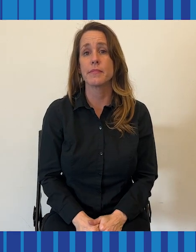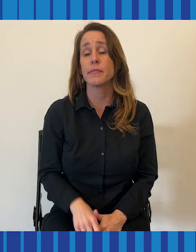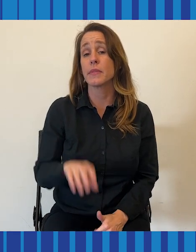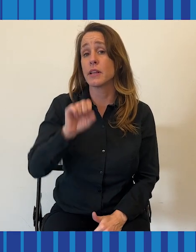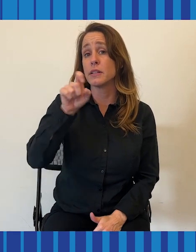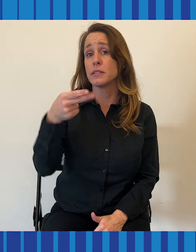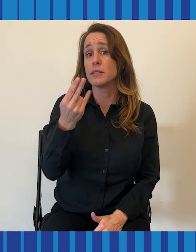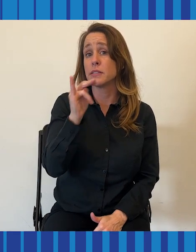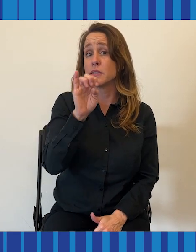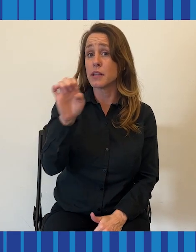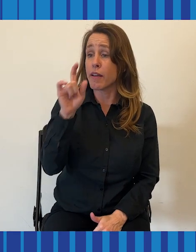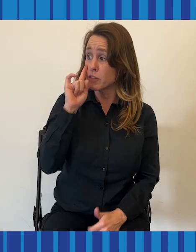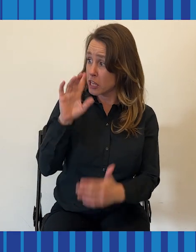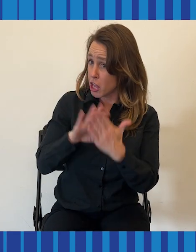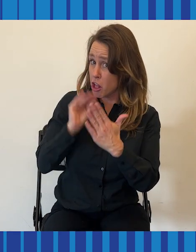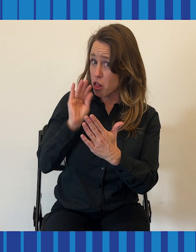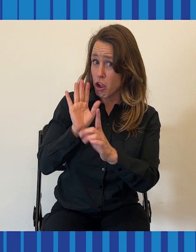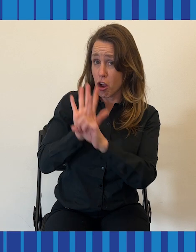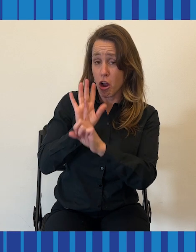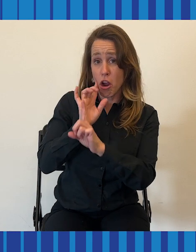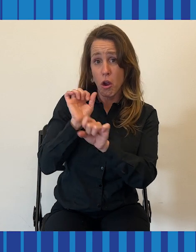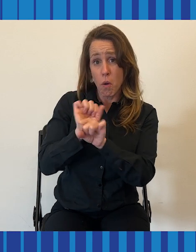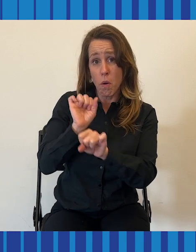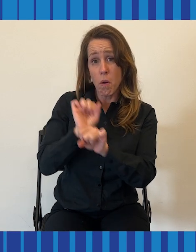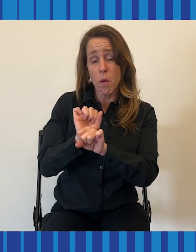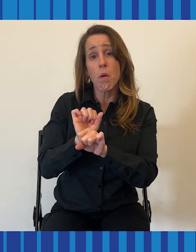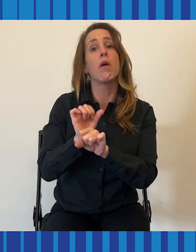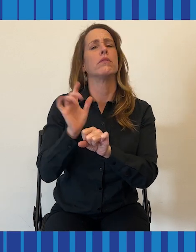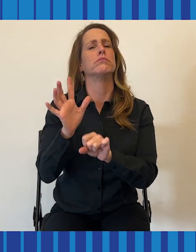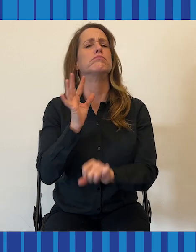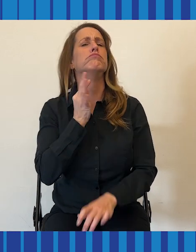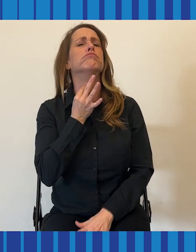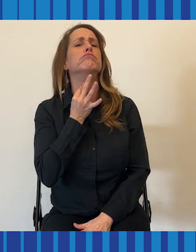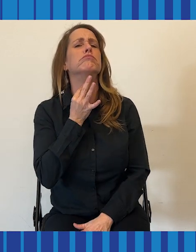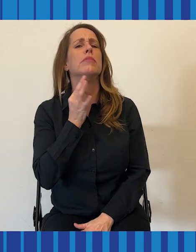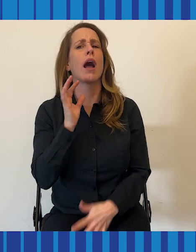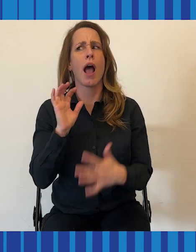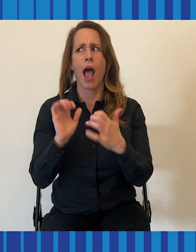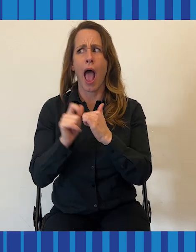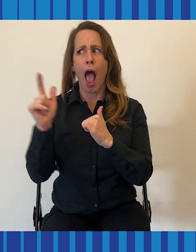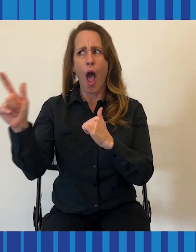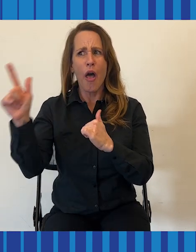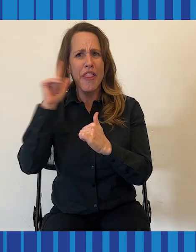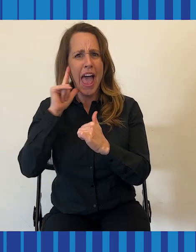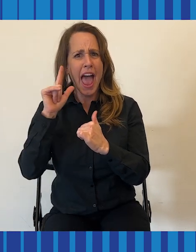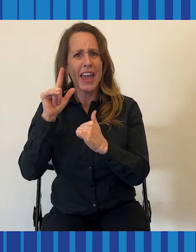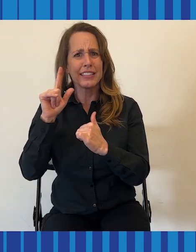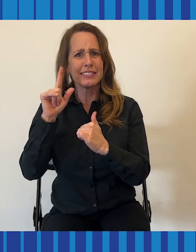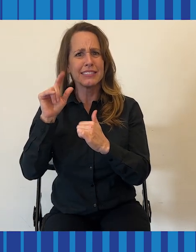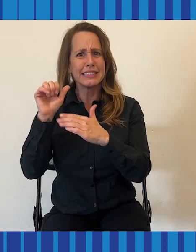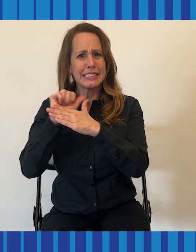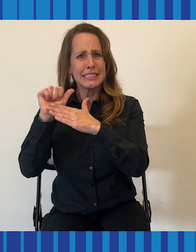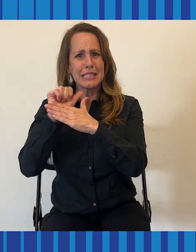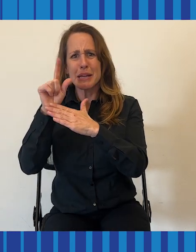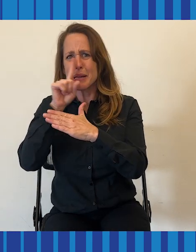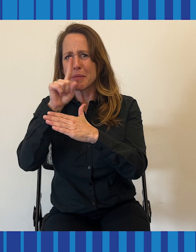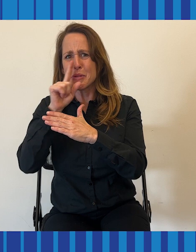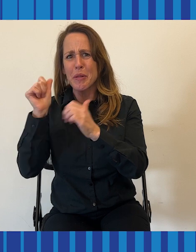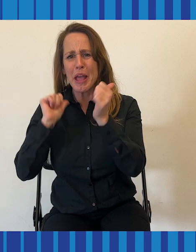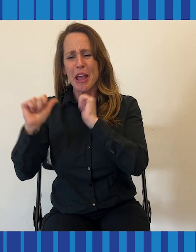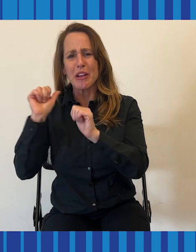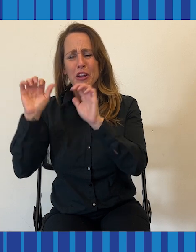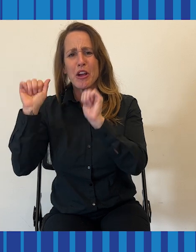When Stephanie learned about Angeliki's work, she said she was curious how well the simulator could demonstrate her difficulty hearing.